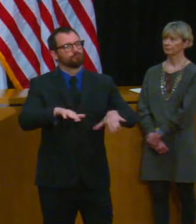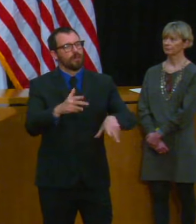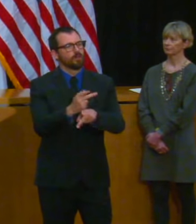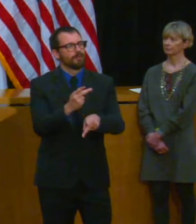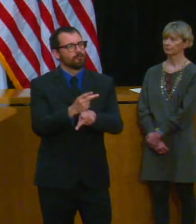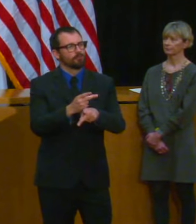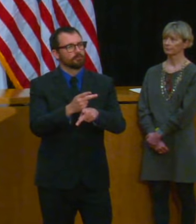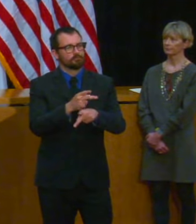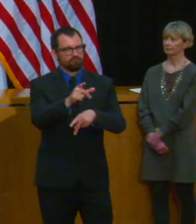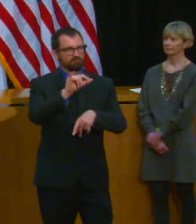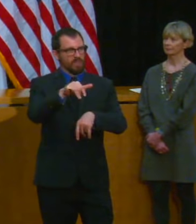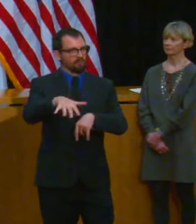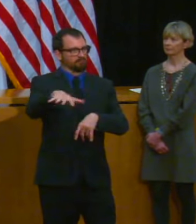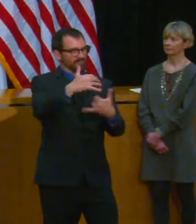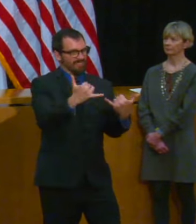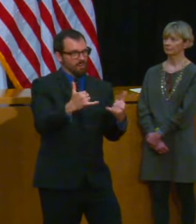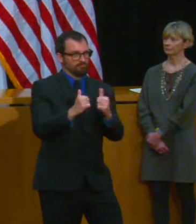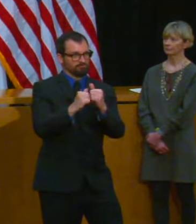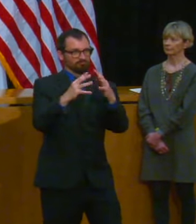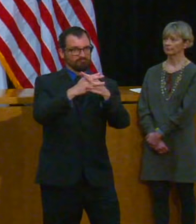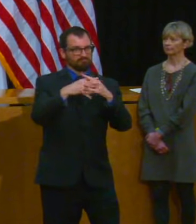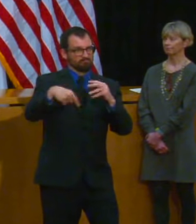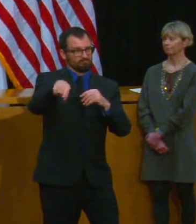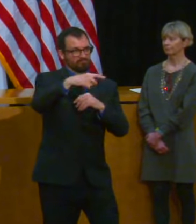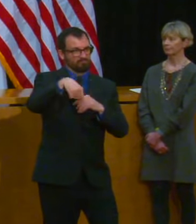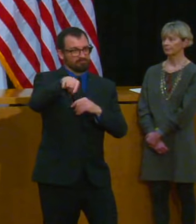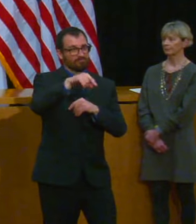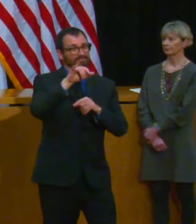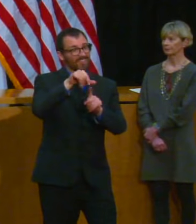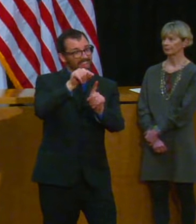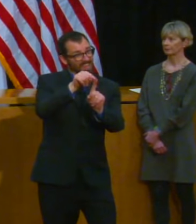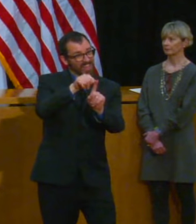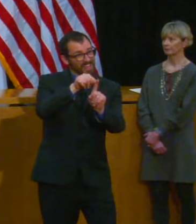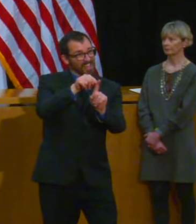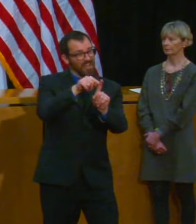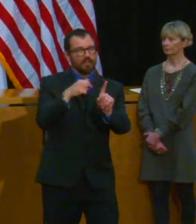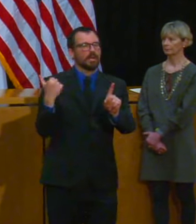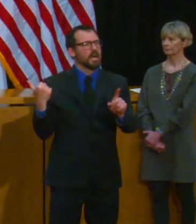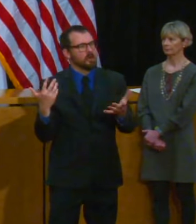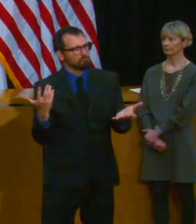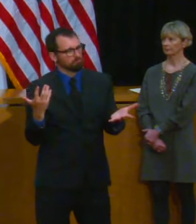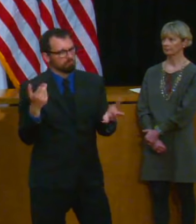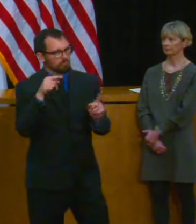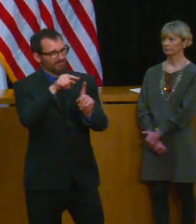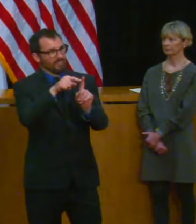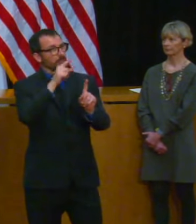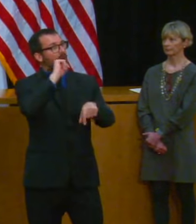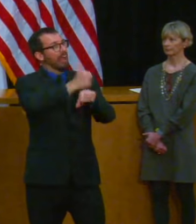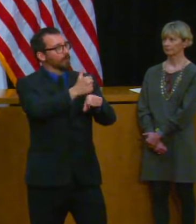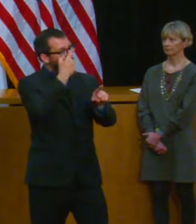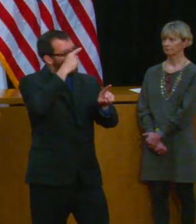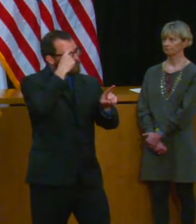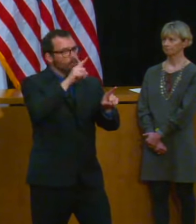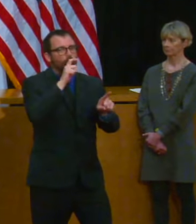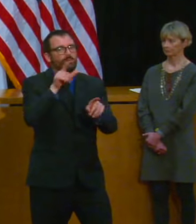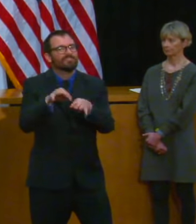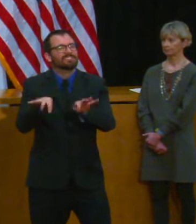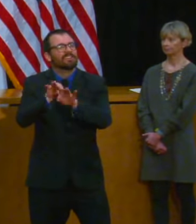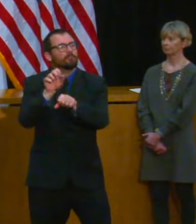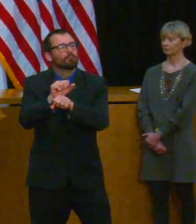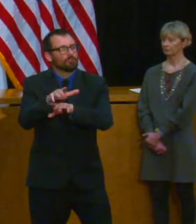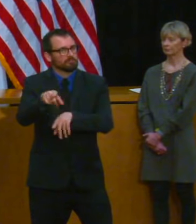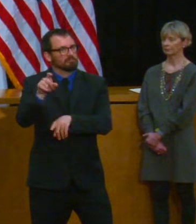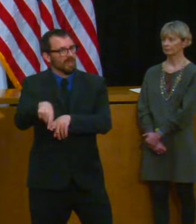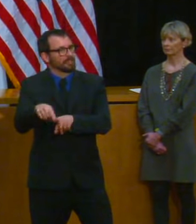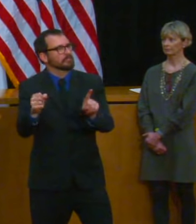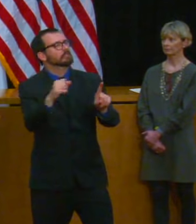that that would be the kind of number that people would be looking for and for the most part and we've talked a lot to folks in the healthcare